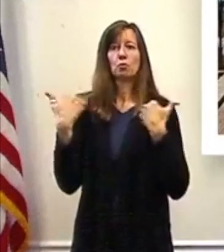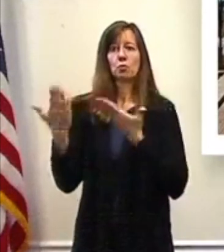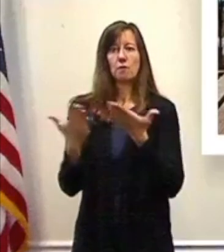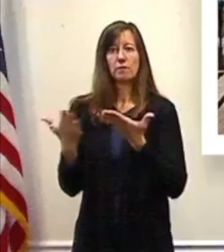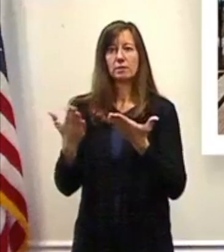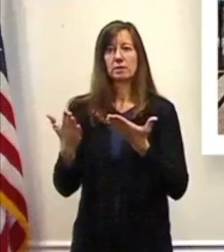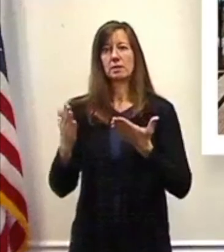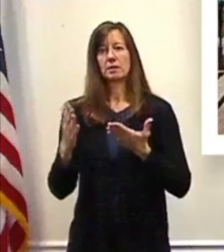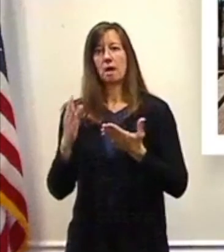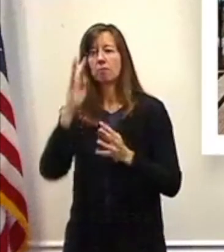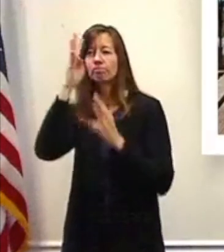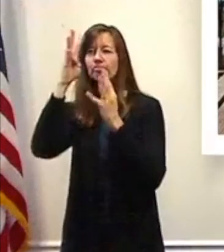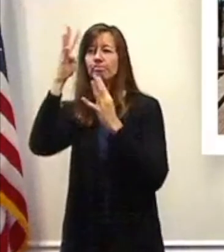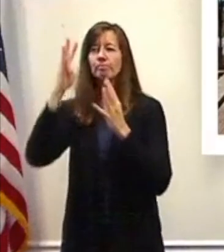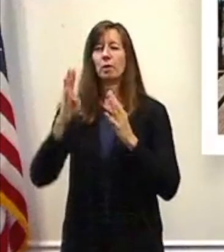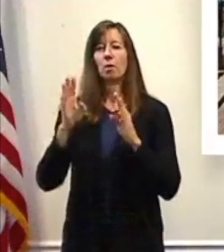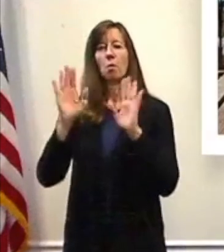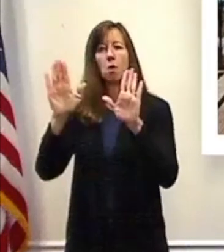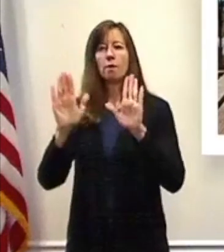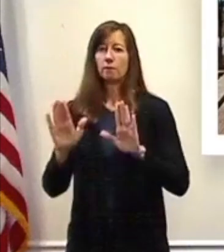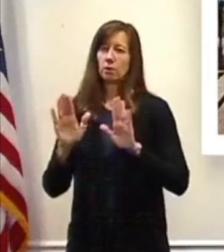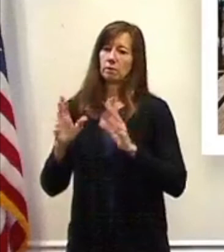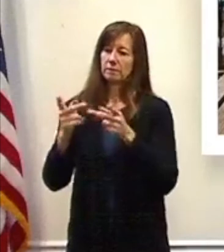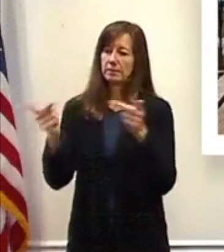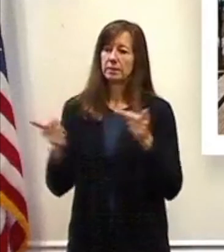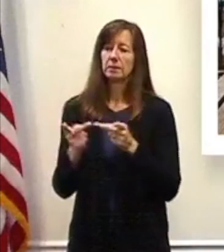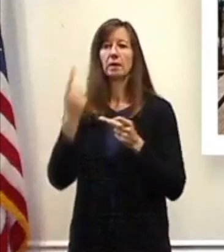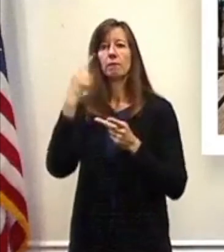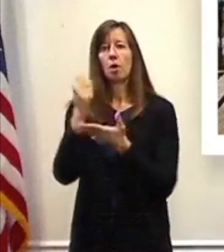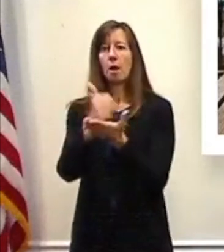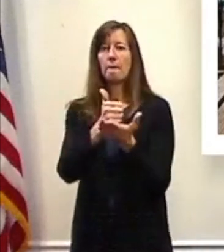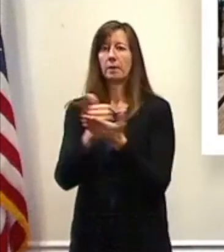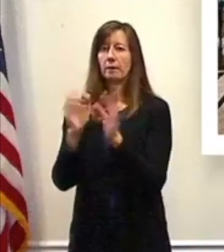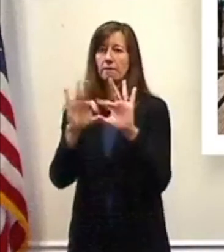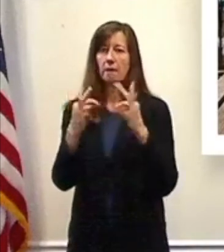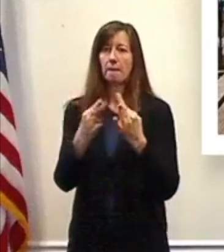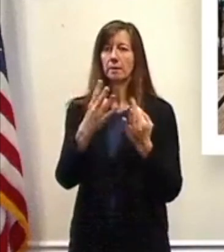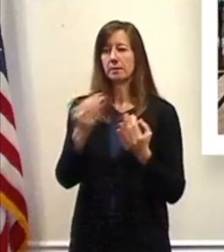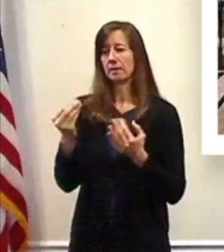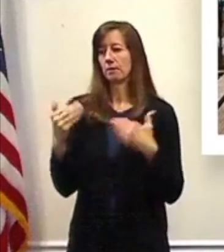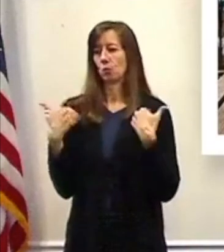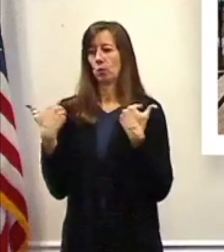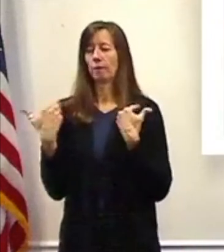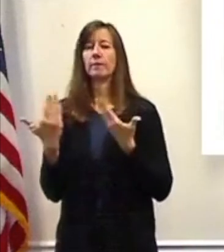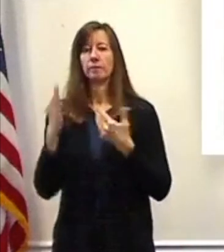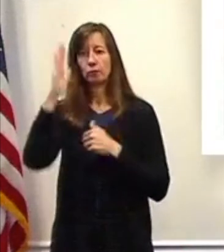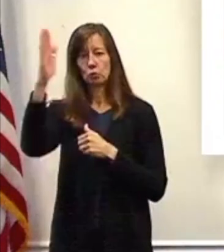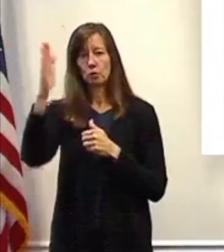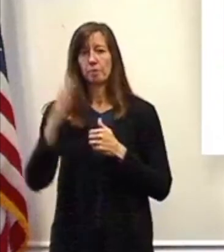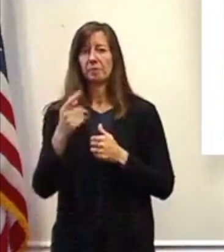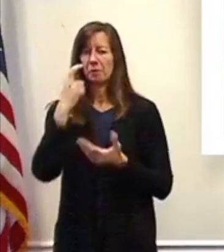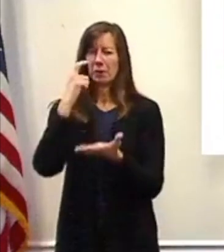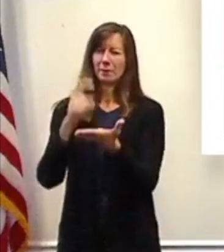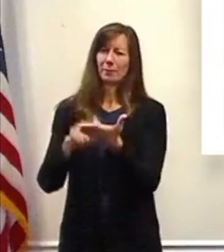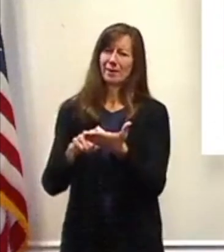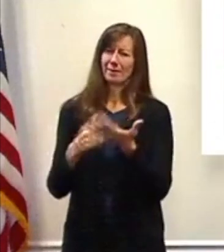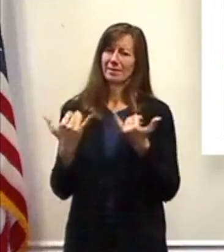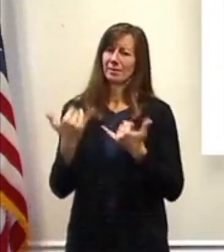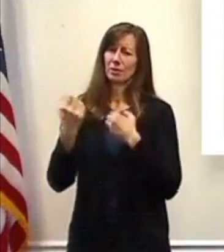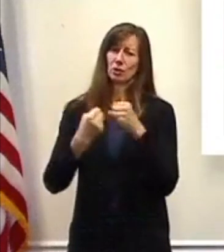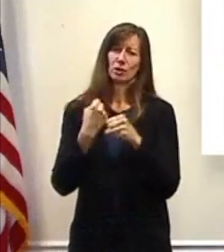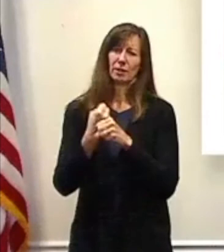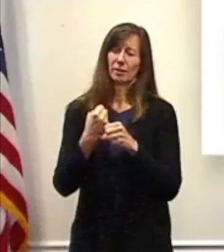-the-art facility to assist young people and families into the future. Now, we recognize that this year has been one of a great upheaval, and